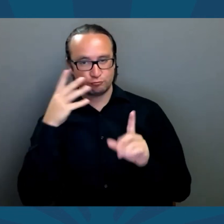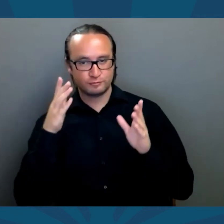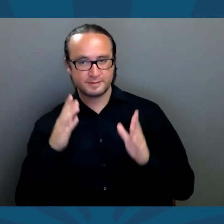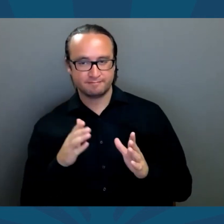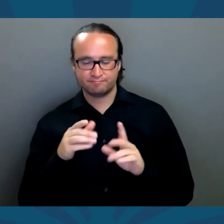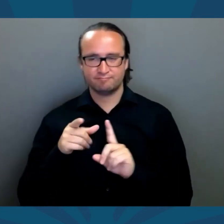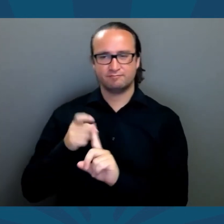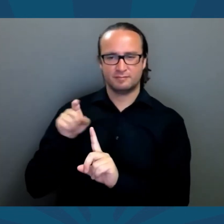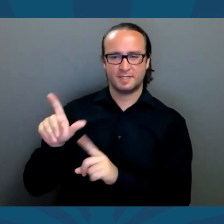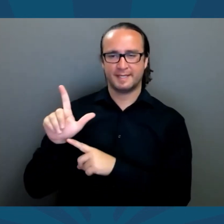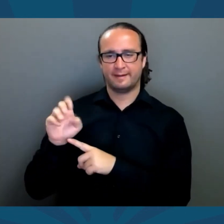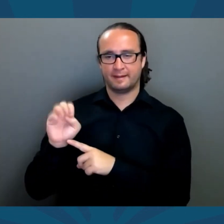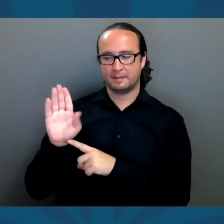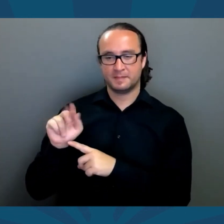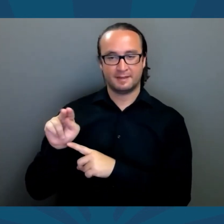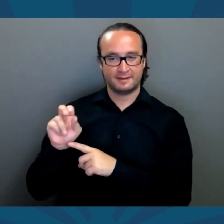As immigrants from Lebanon,